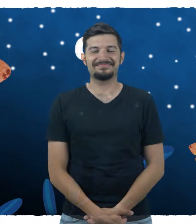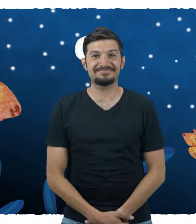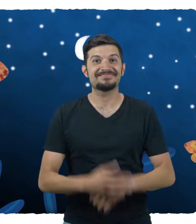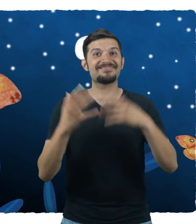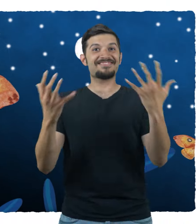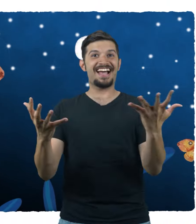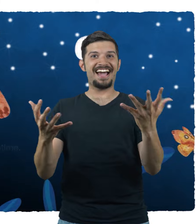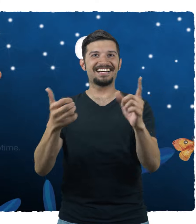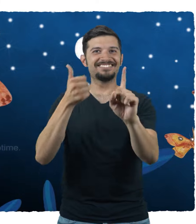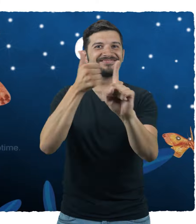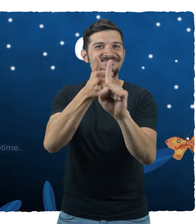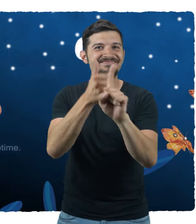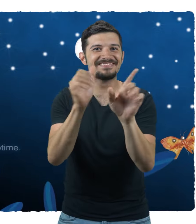It's a moth!